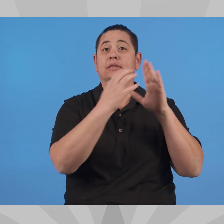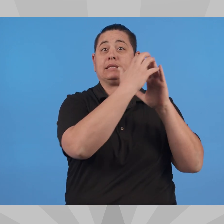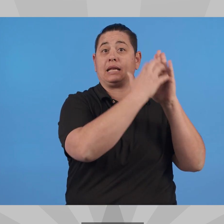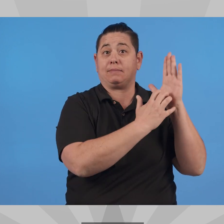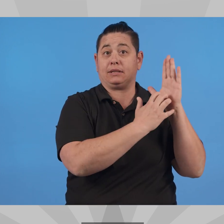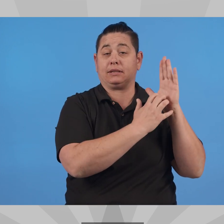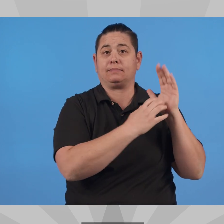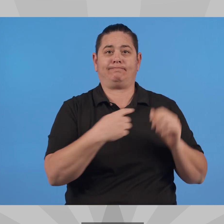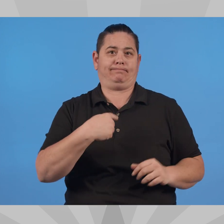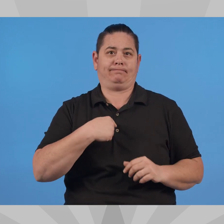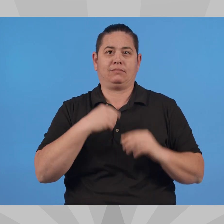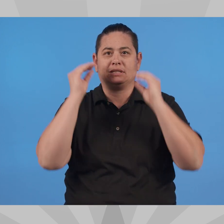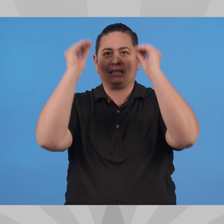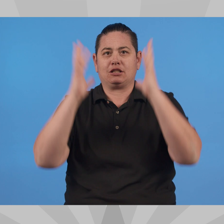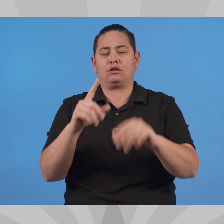Statement